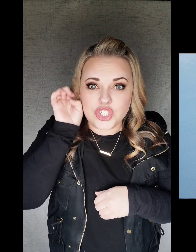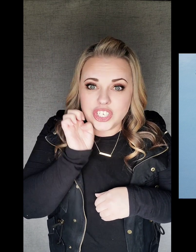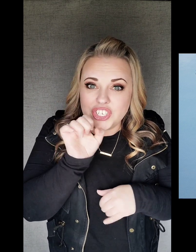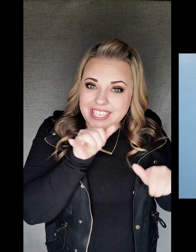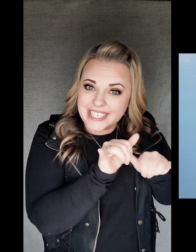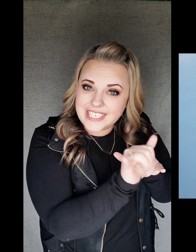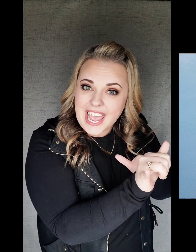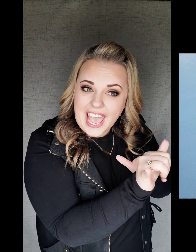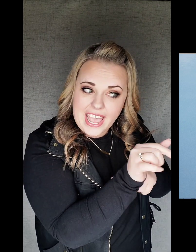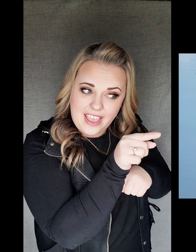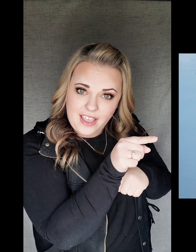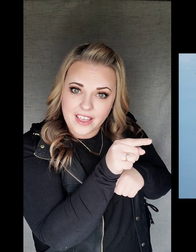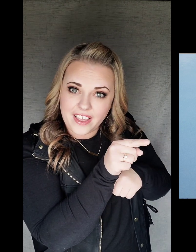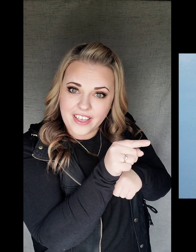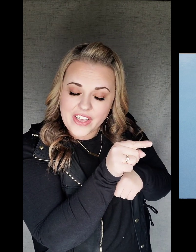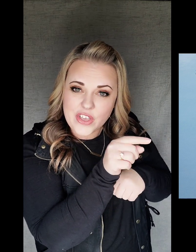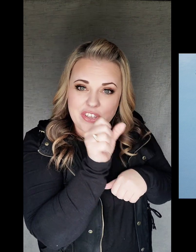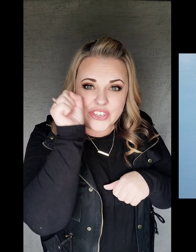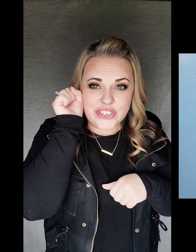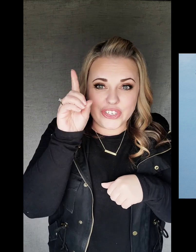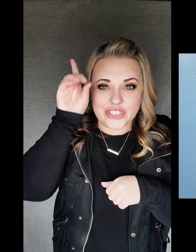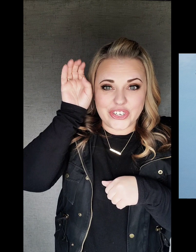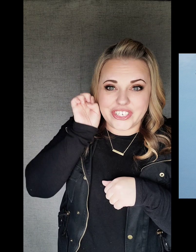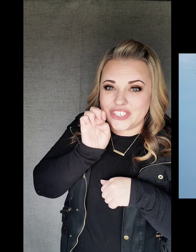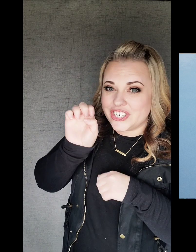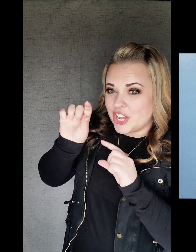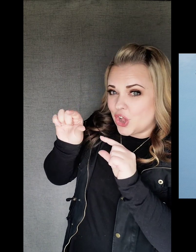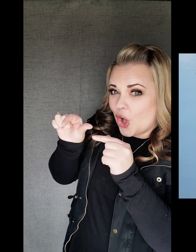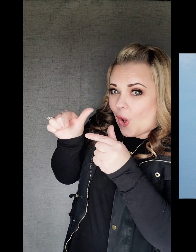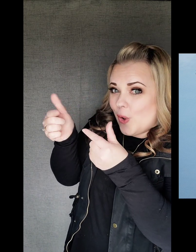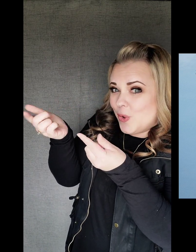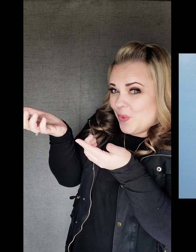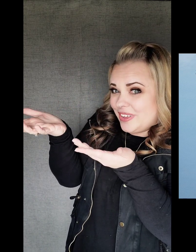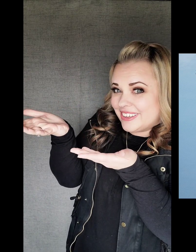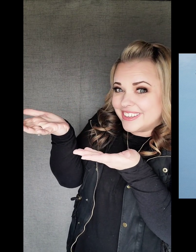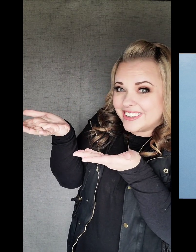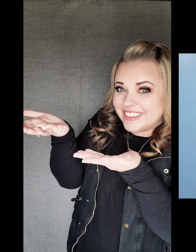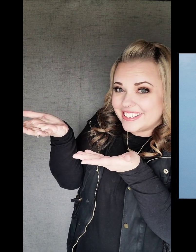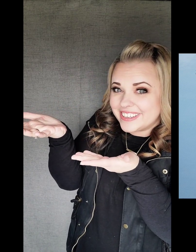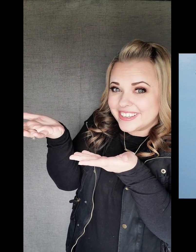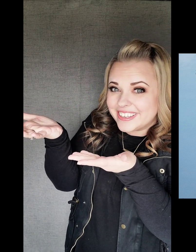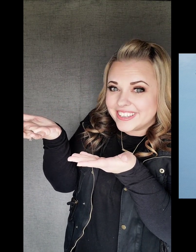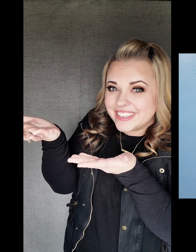Should she stay? Should she go? Should Should